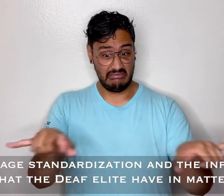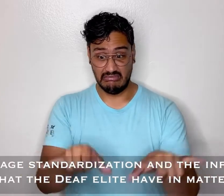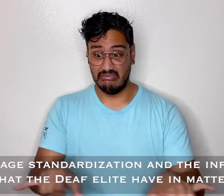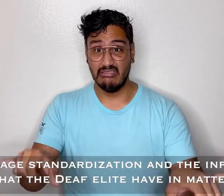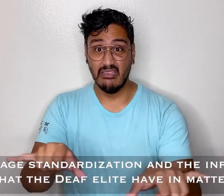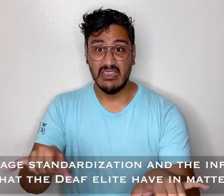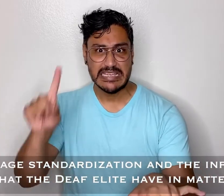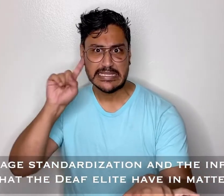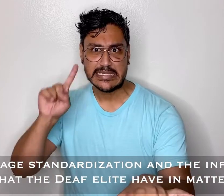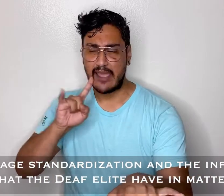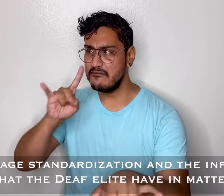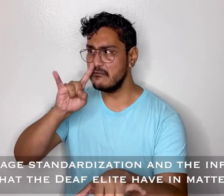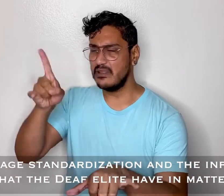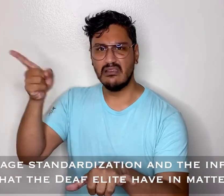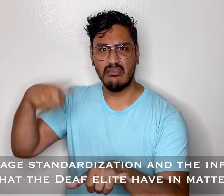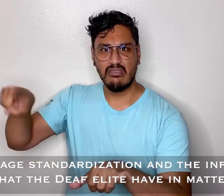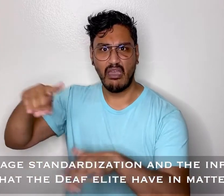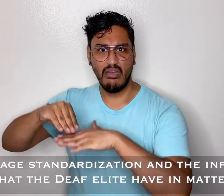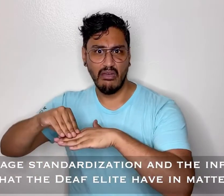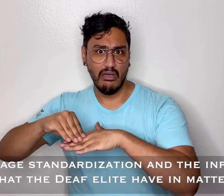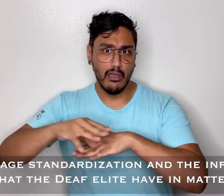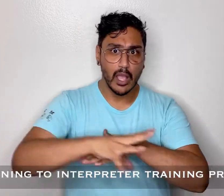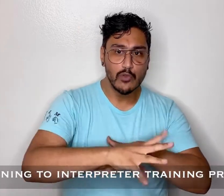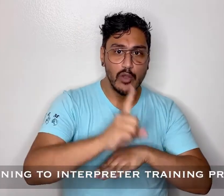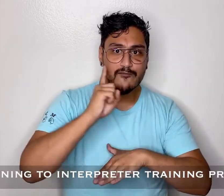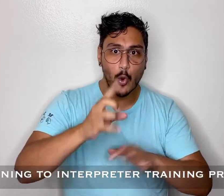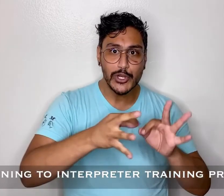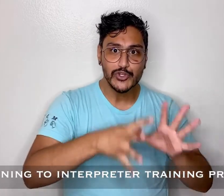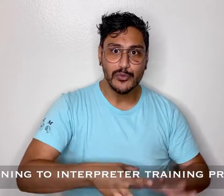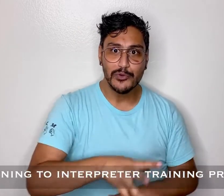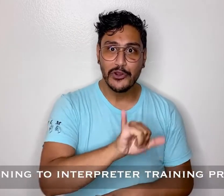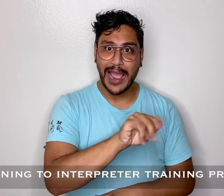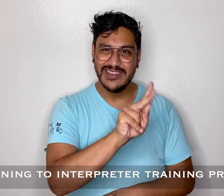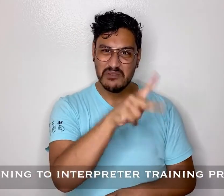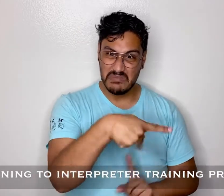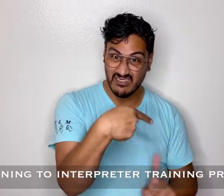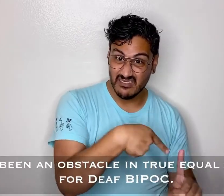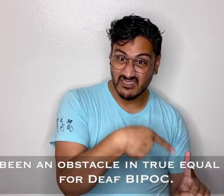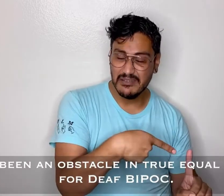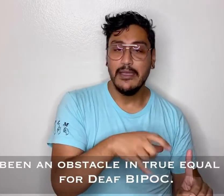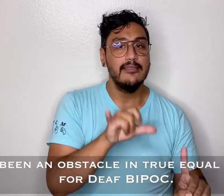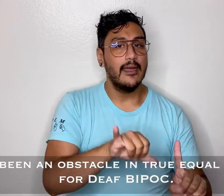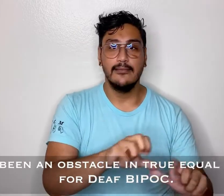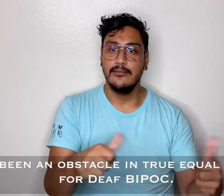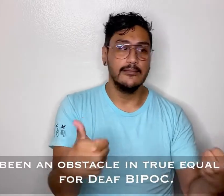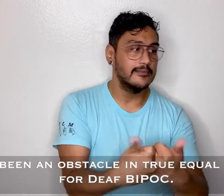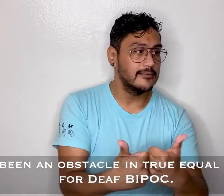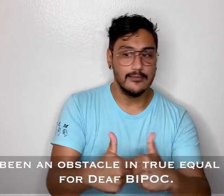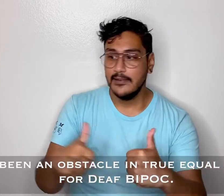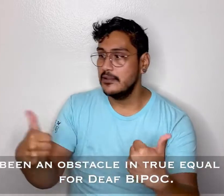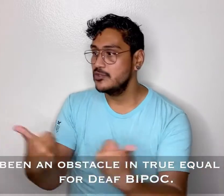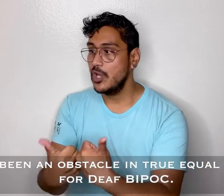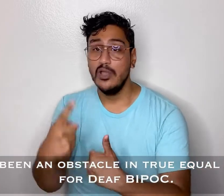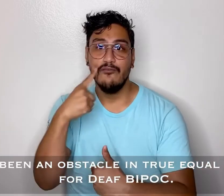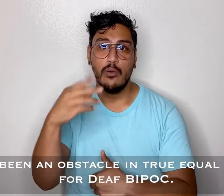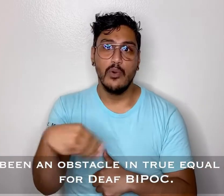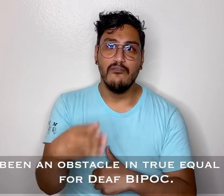Language standardization and the influence that the Deaf elite have in matters pertaining to interpreter training programs have been an